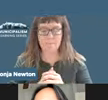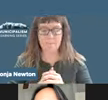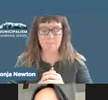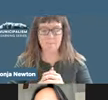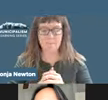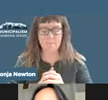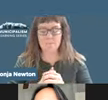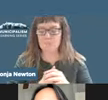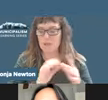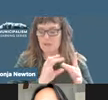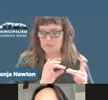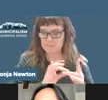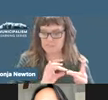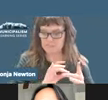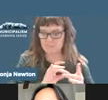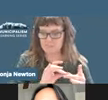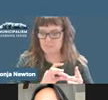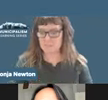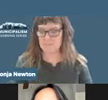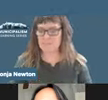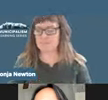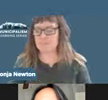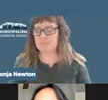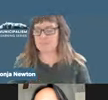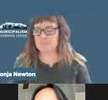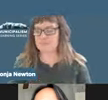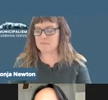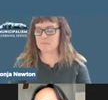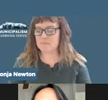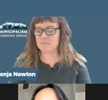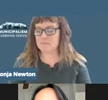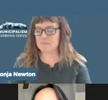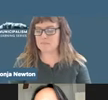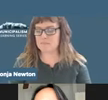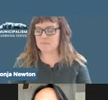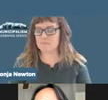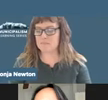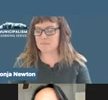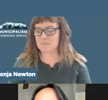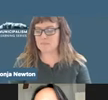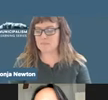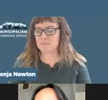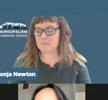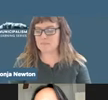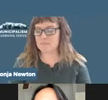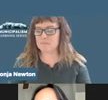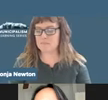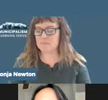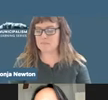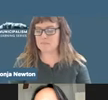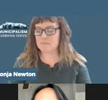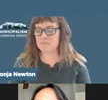Bienvenido a la segunda instalación del Centro de Estudios de Solidaridad. Okay.